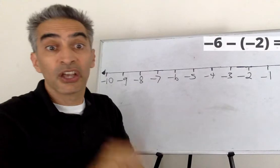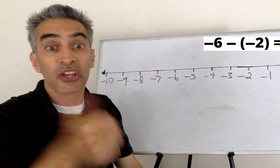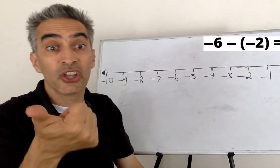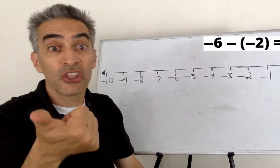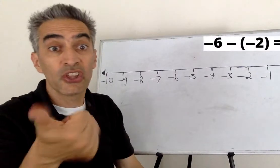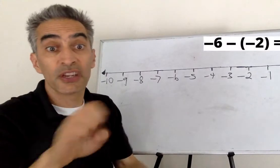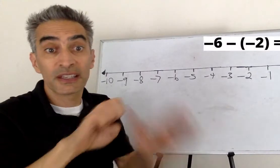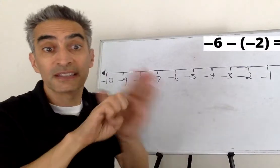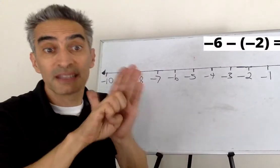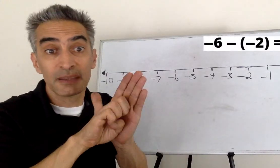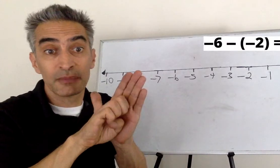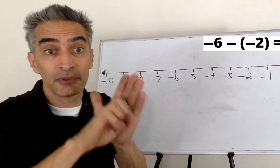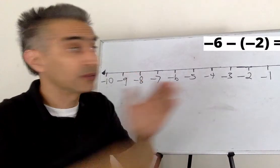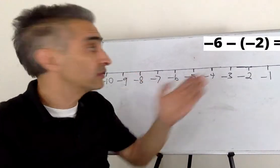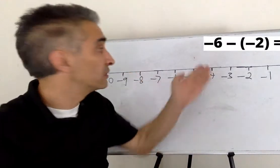Another example.